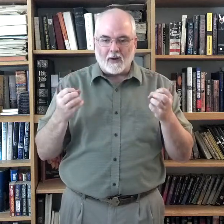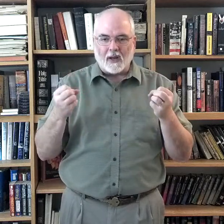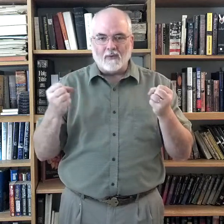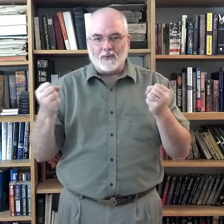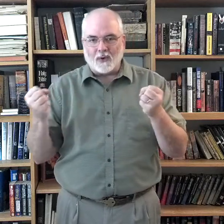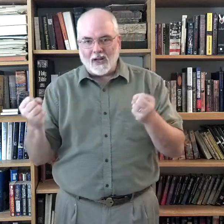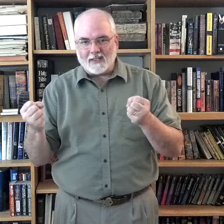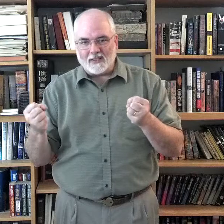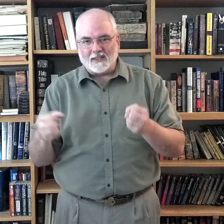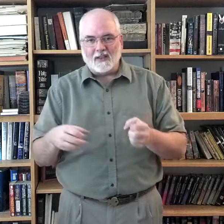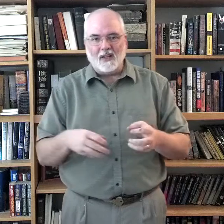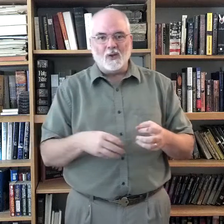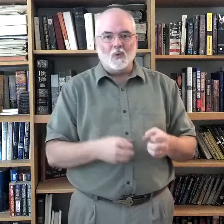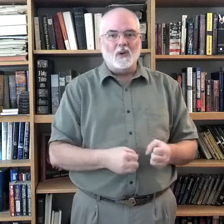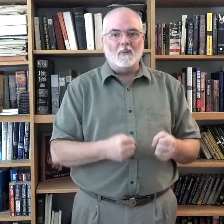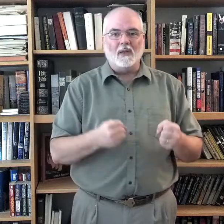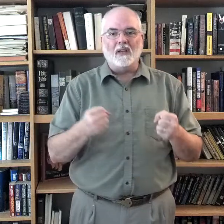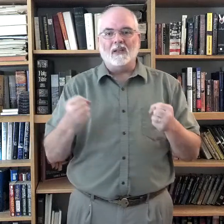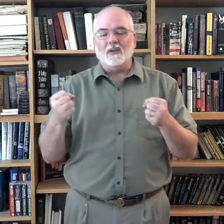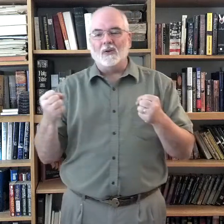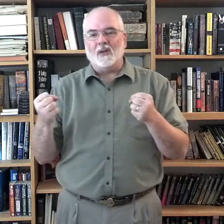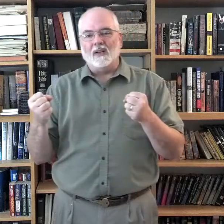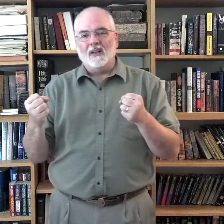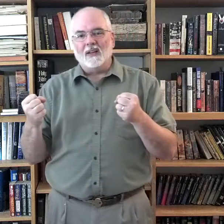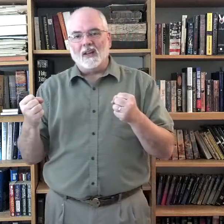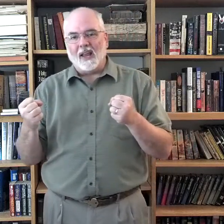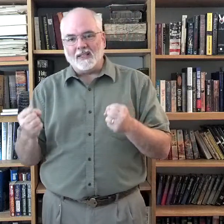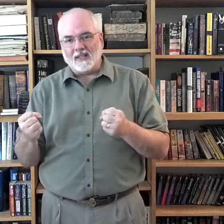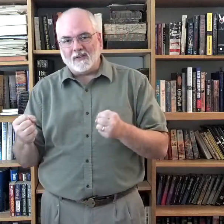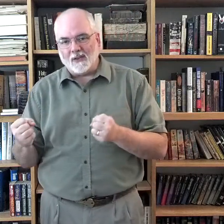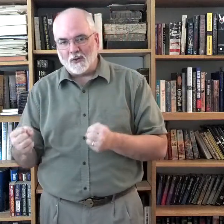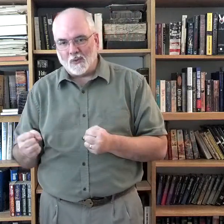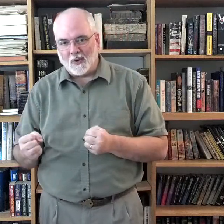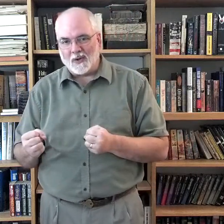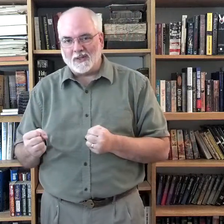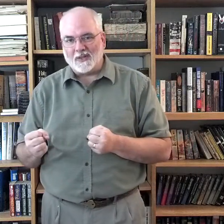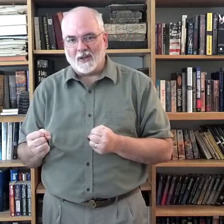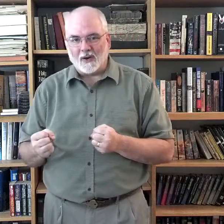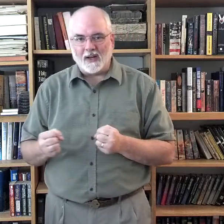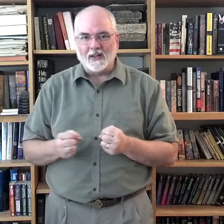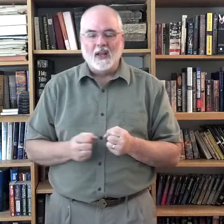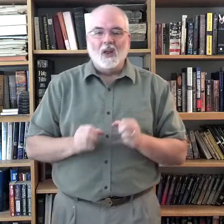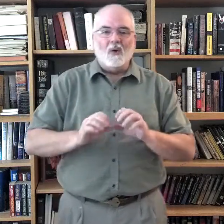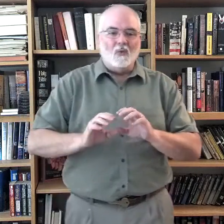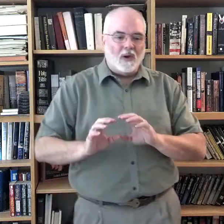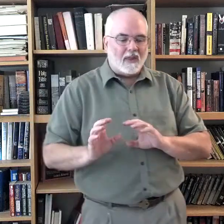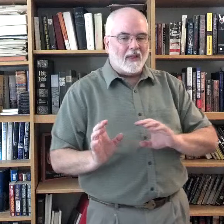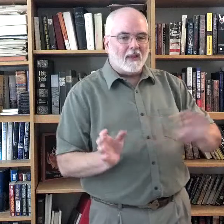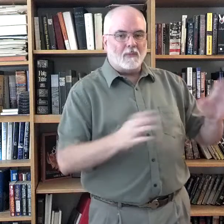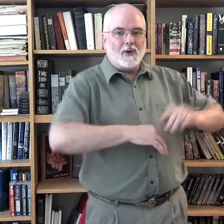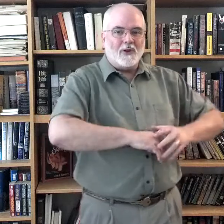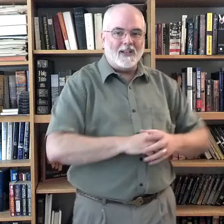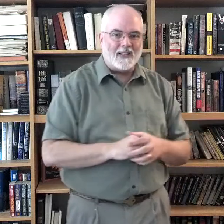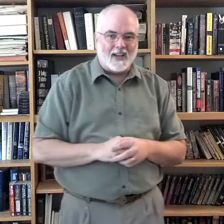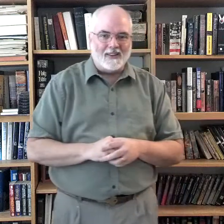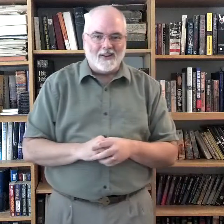in phrases than you will be to do it as individual words. Alright? With the preaching aside there,